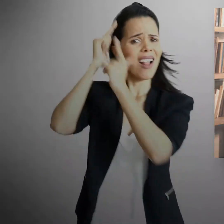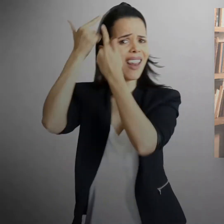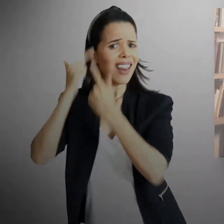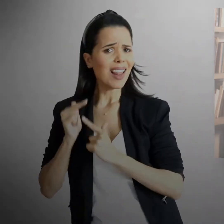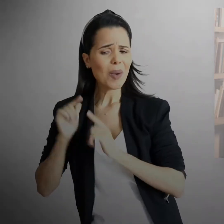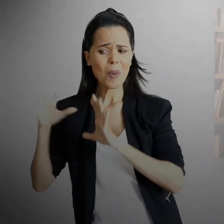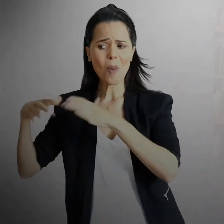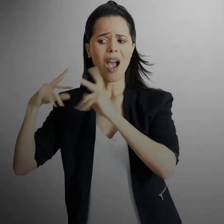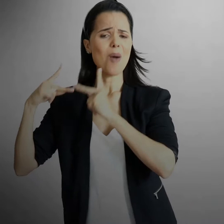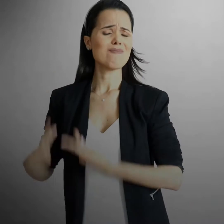every dimension.